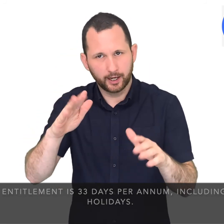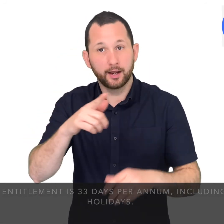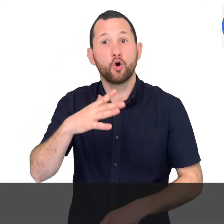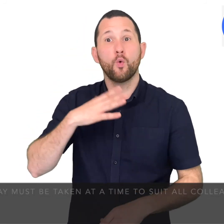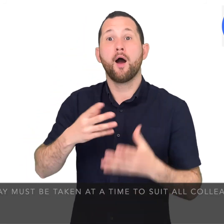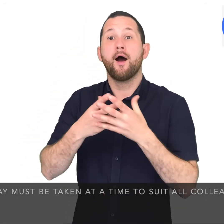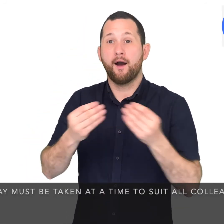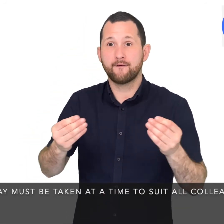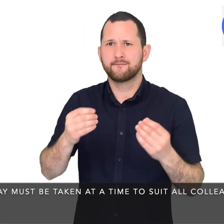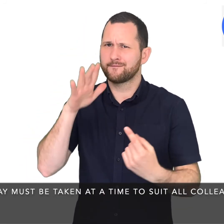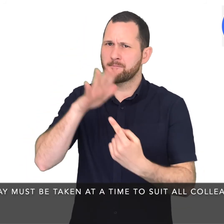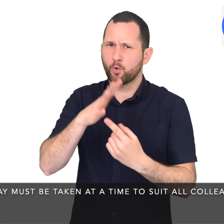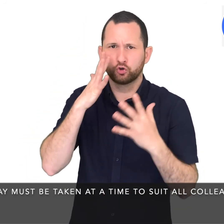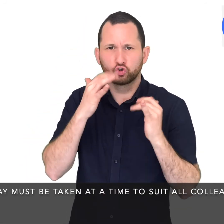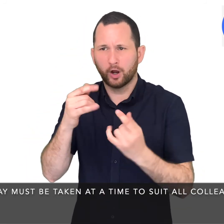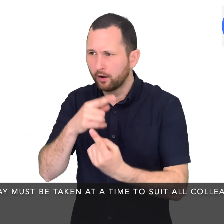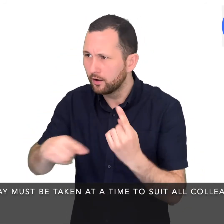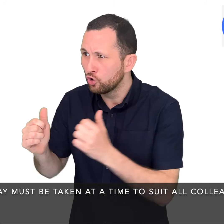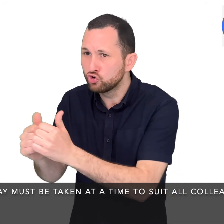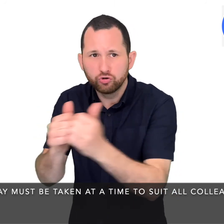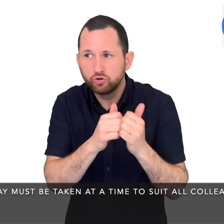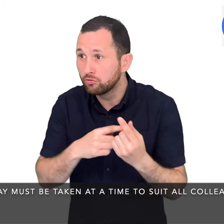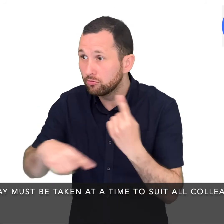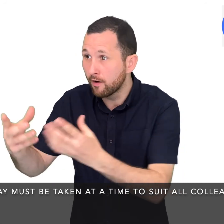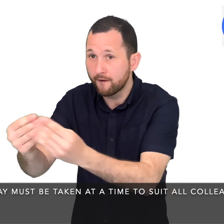Holiday must be taken at a time to suit all colleagues.